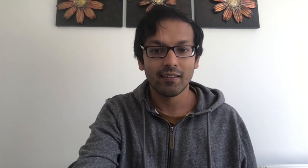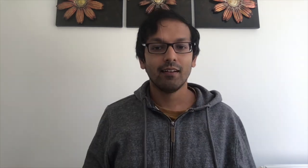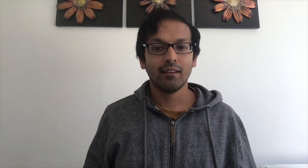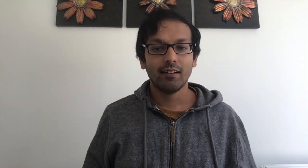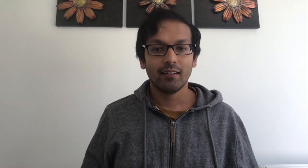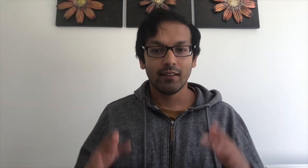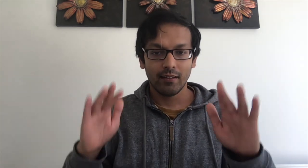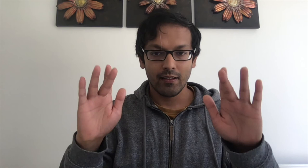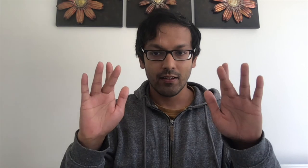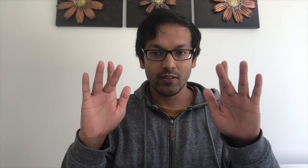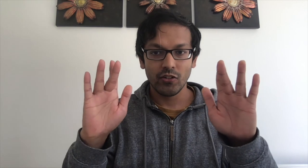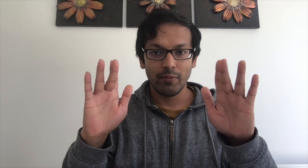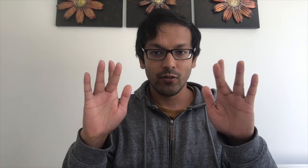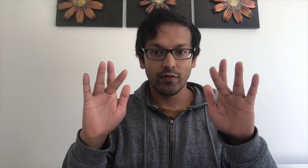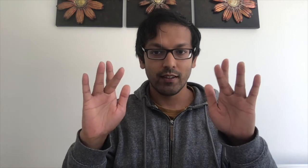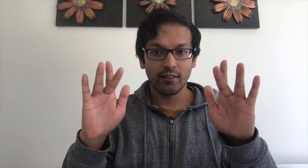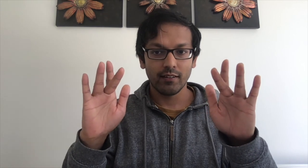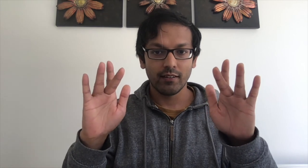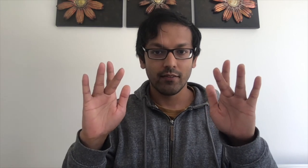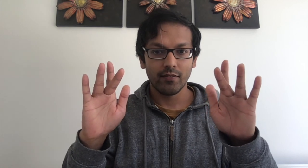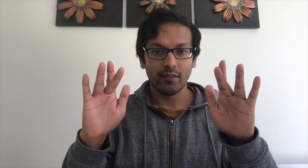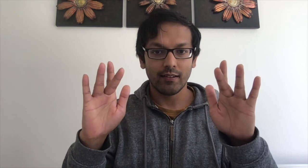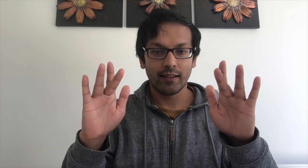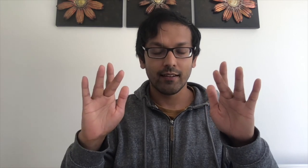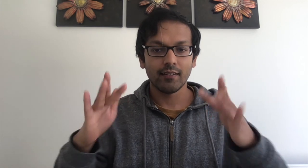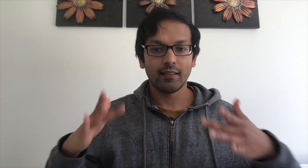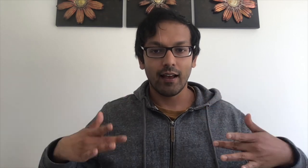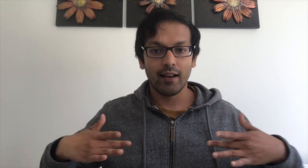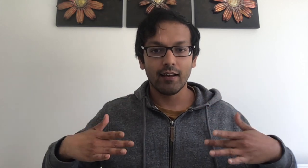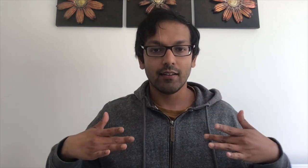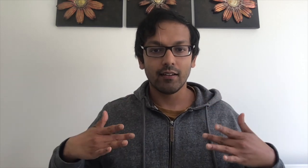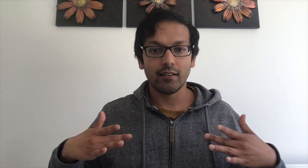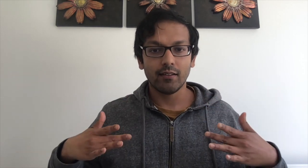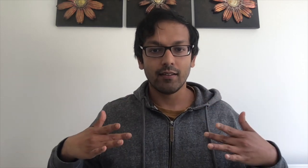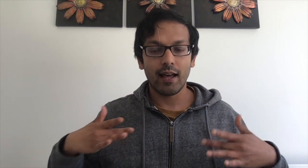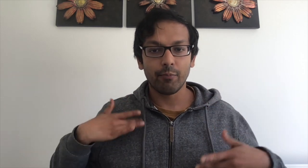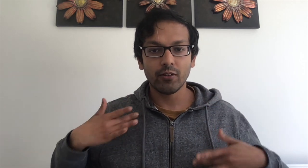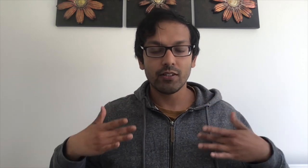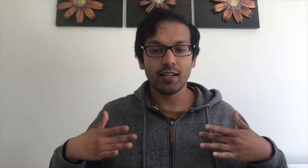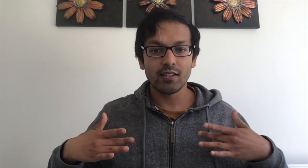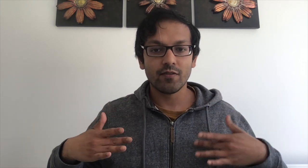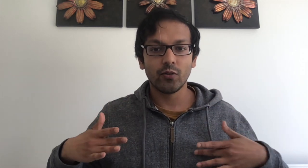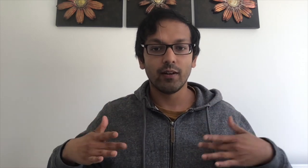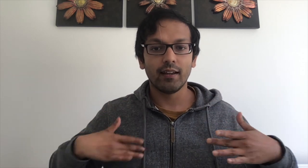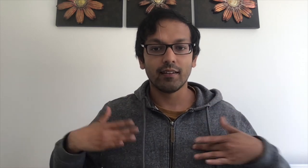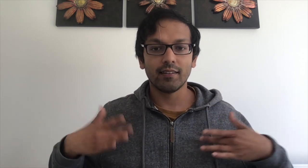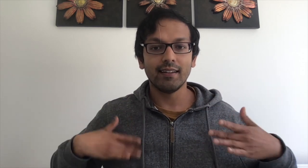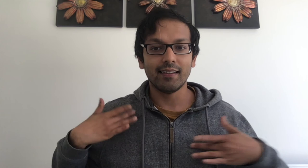The two middle fingers like this and tap on your chest for excited.